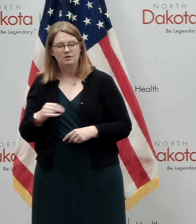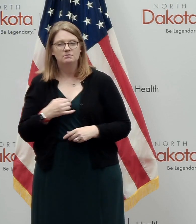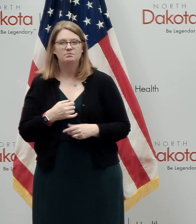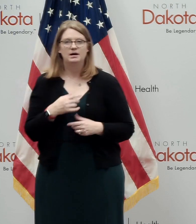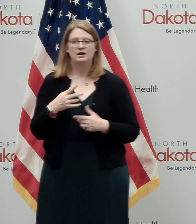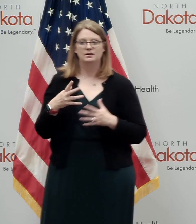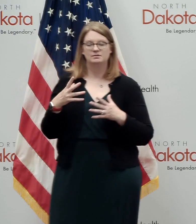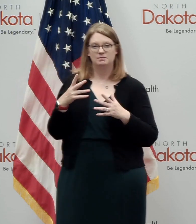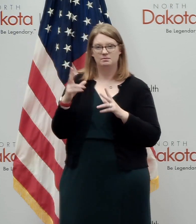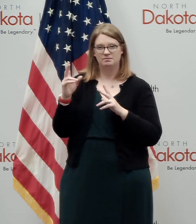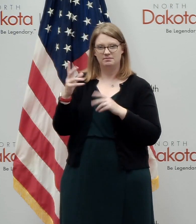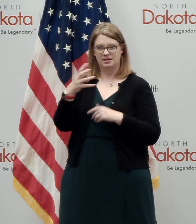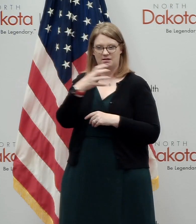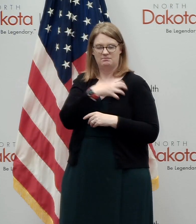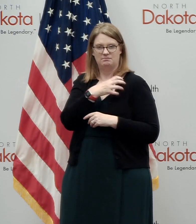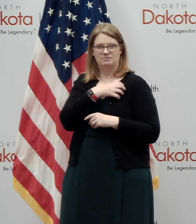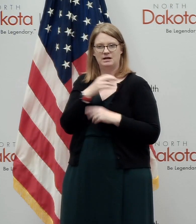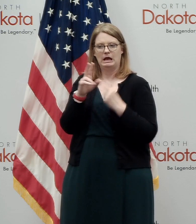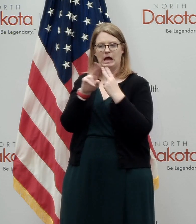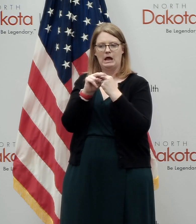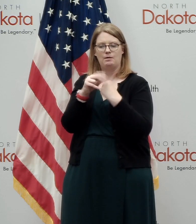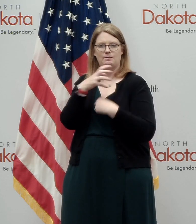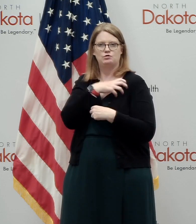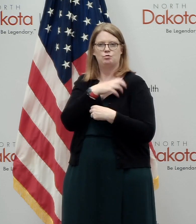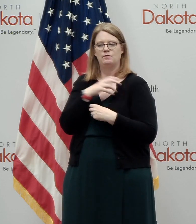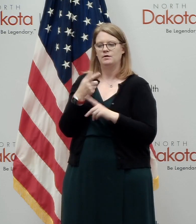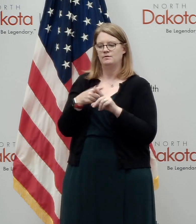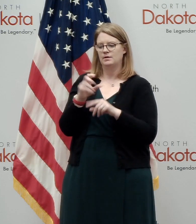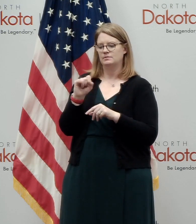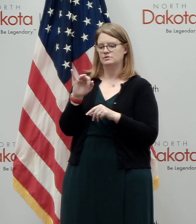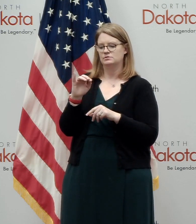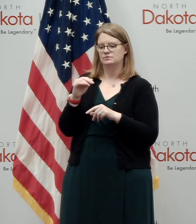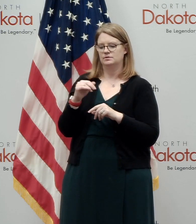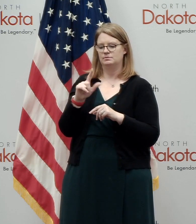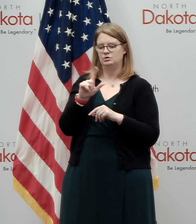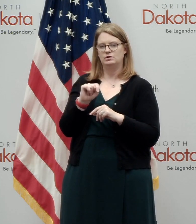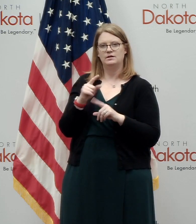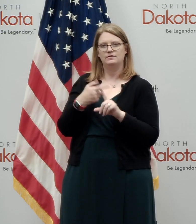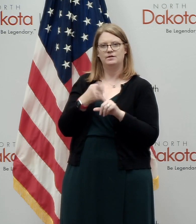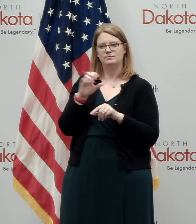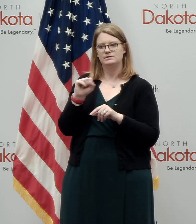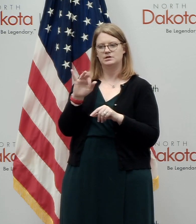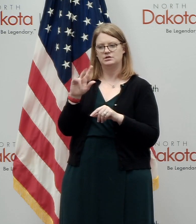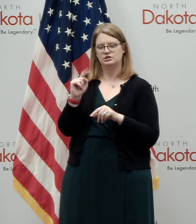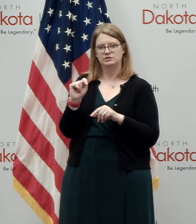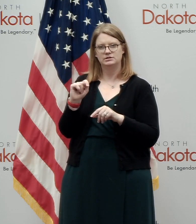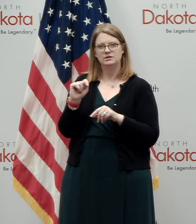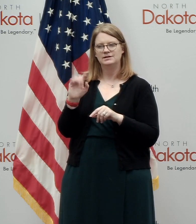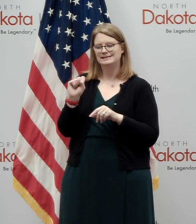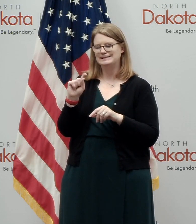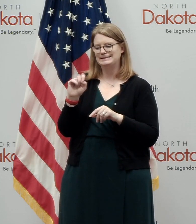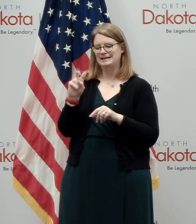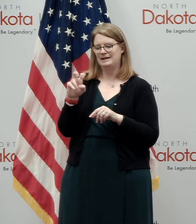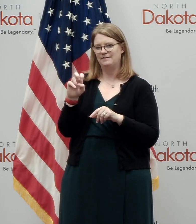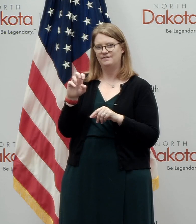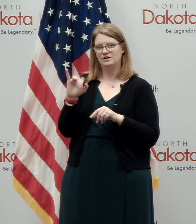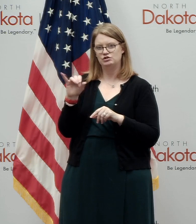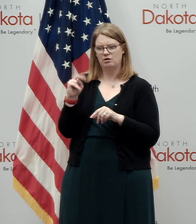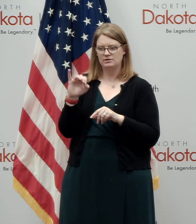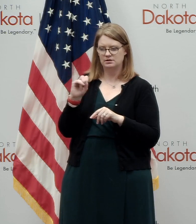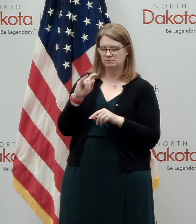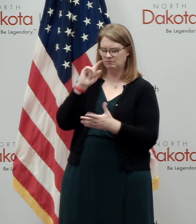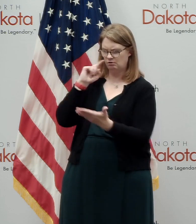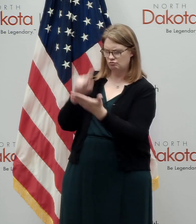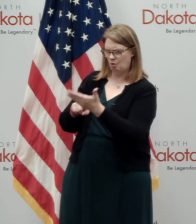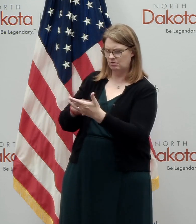patrolman and recently promoted to Lieutenant from Sergeant. And I would also say a good friend of mine, Steve Johnson, uh, ran to the victim when he